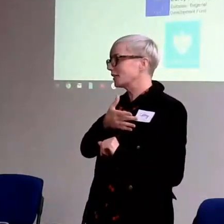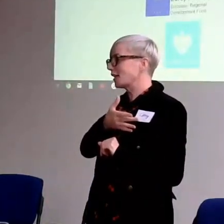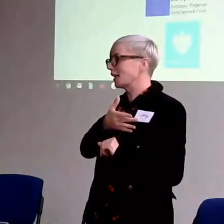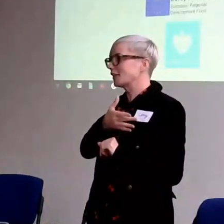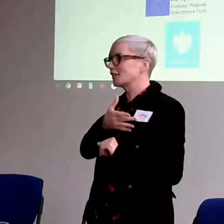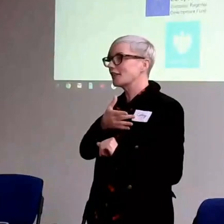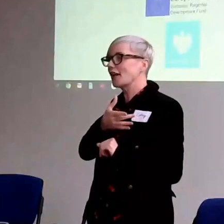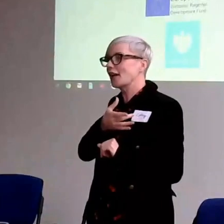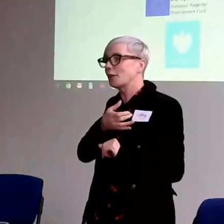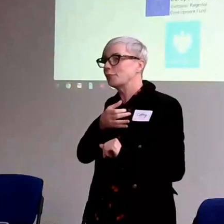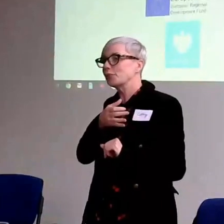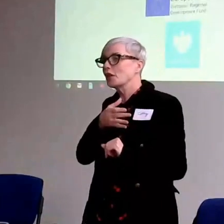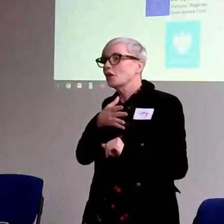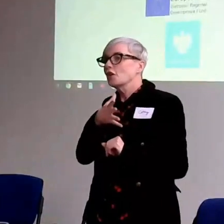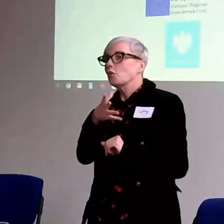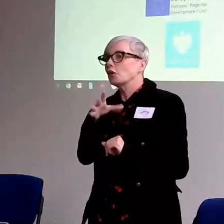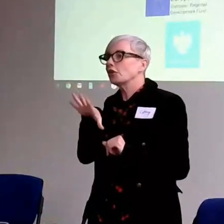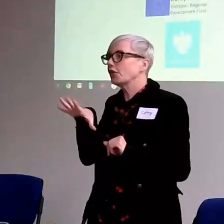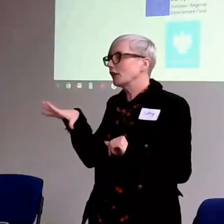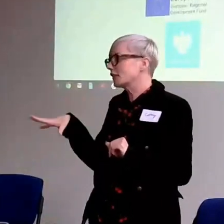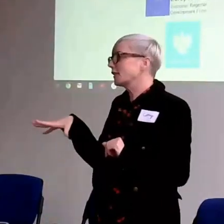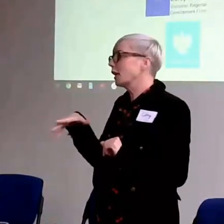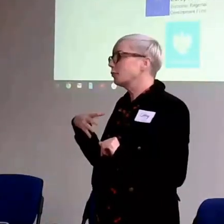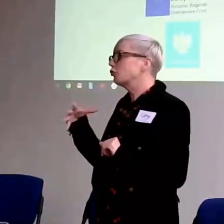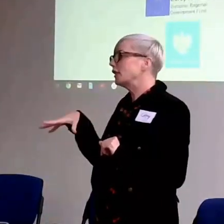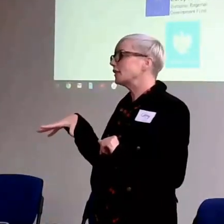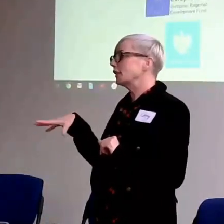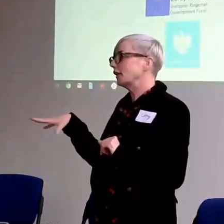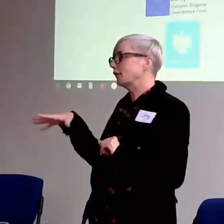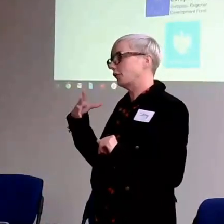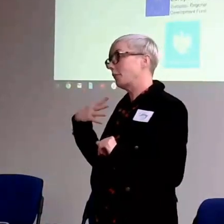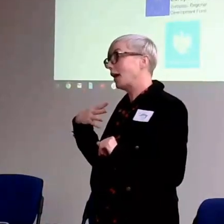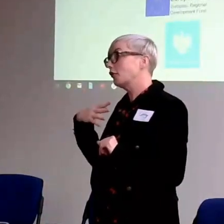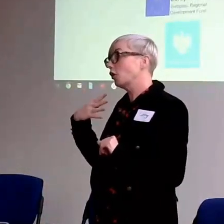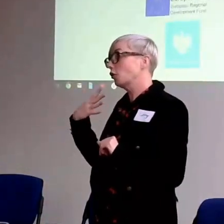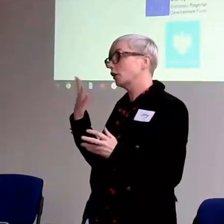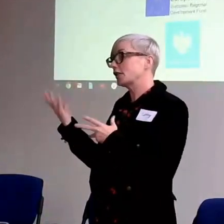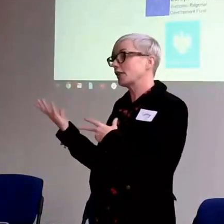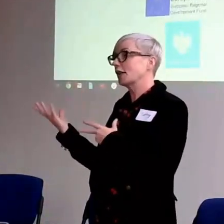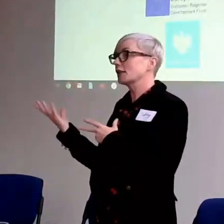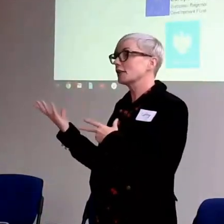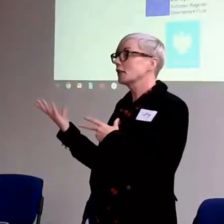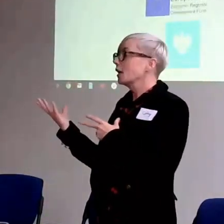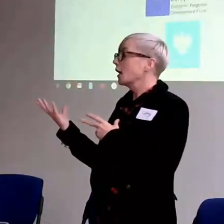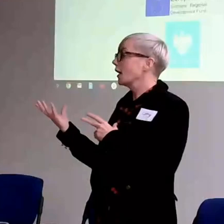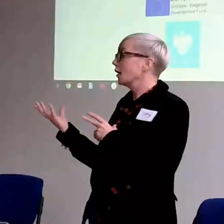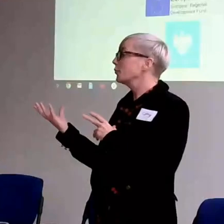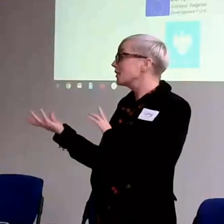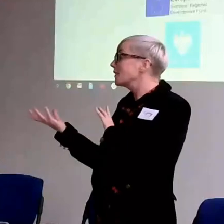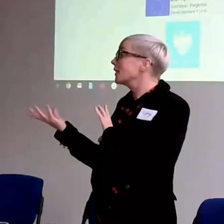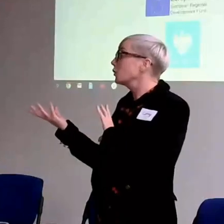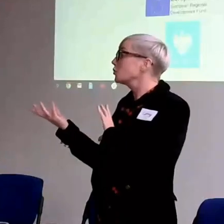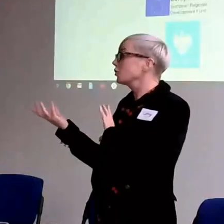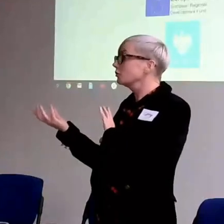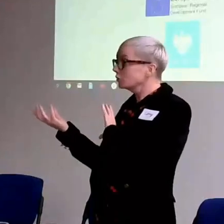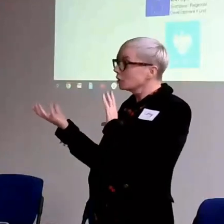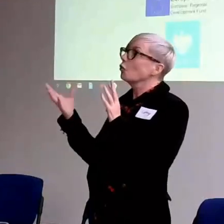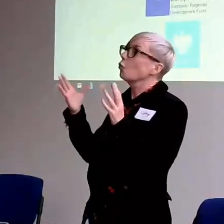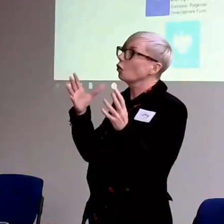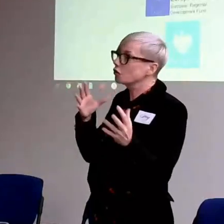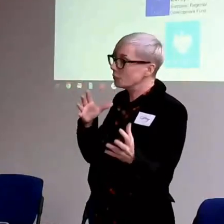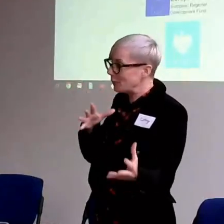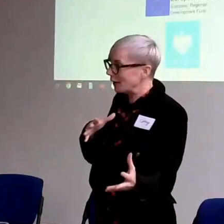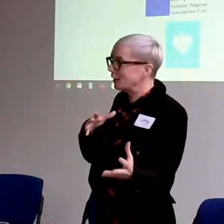many years. And one of the things that's happened recently for my role is that the City Council